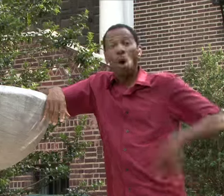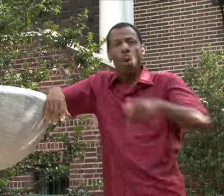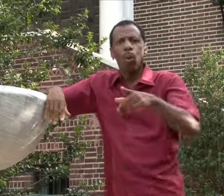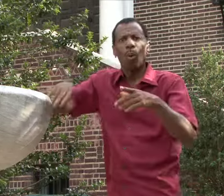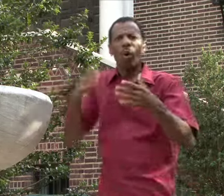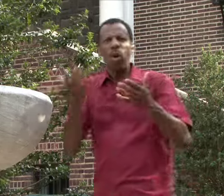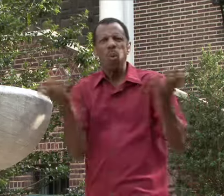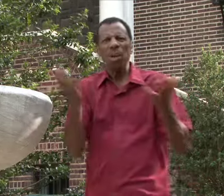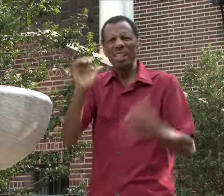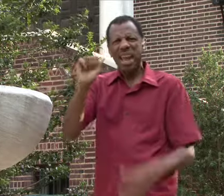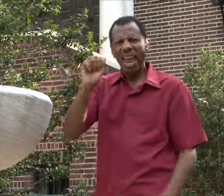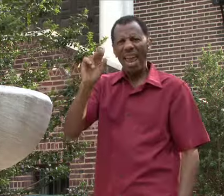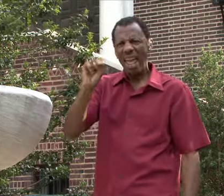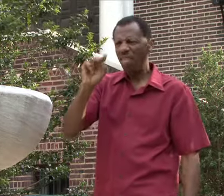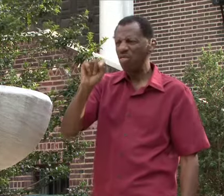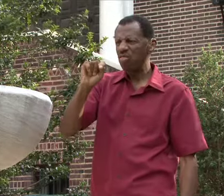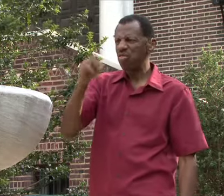What is Anthropology?